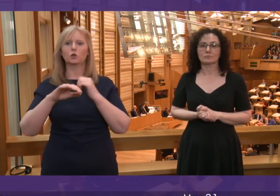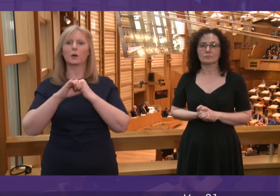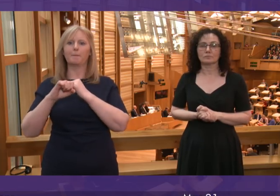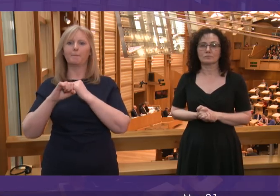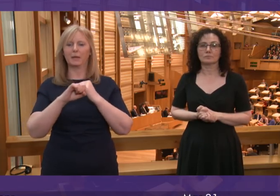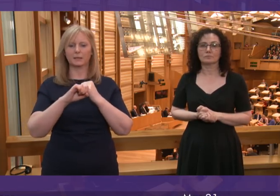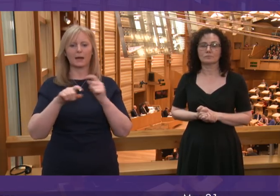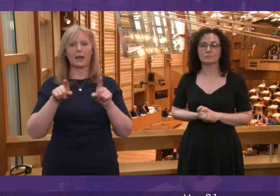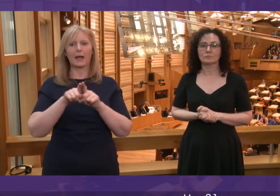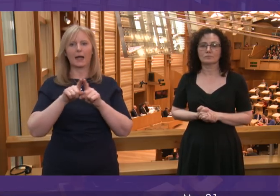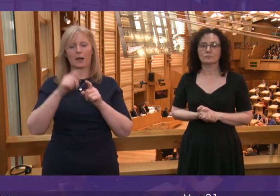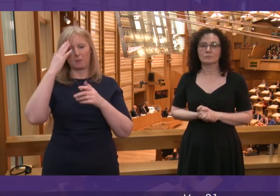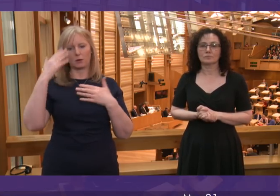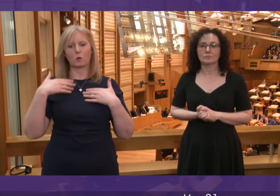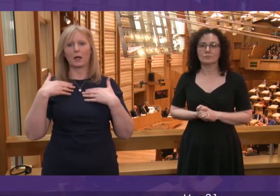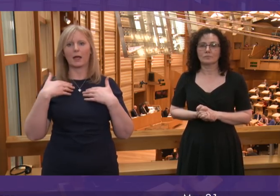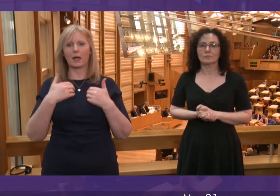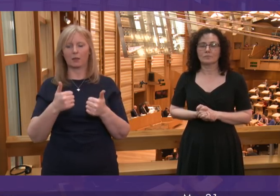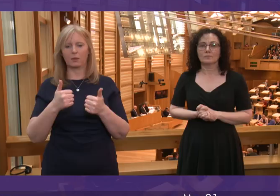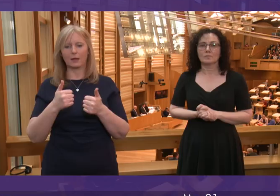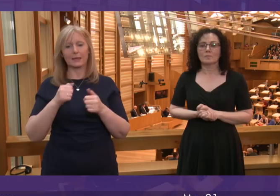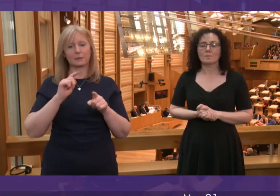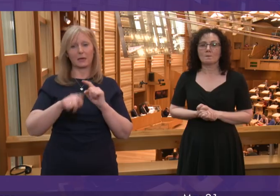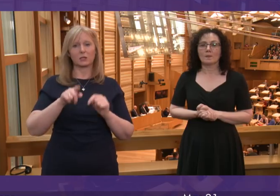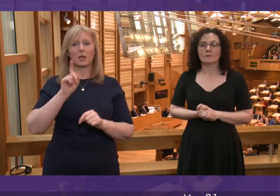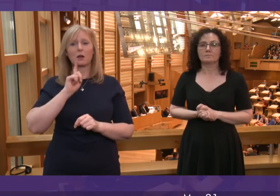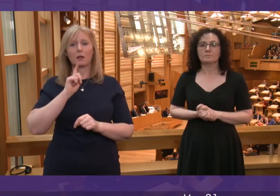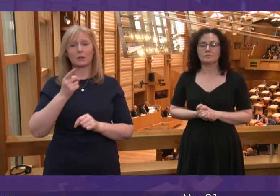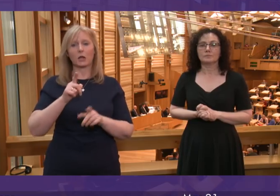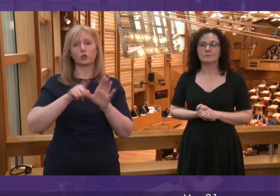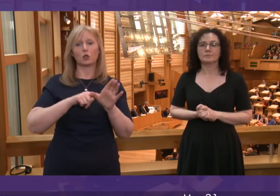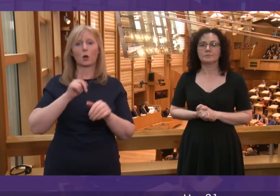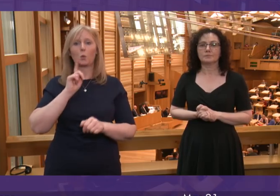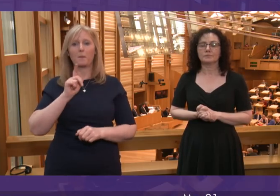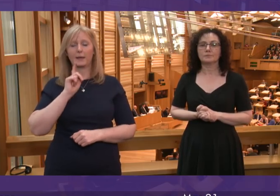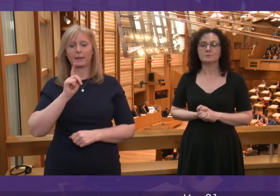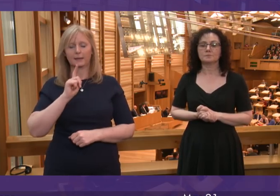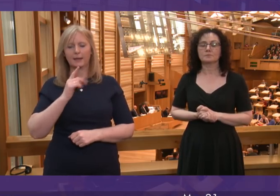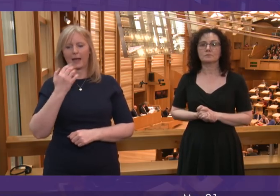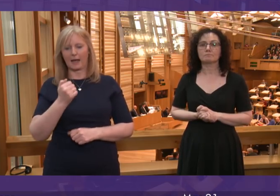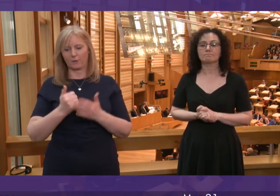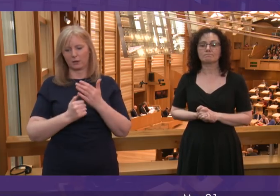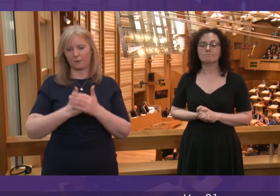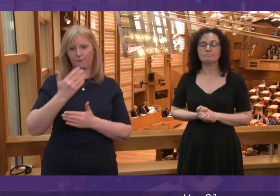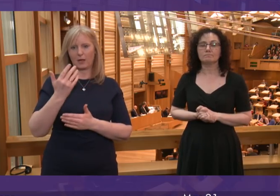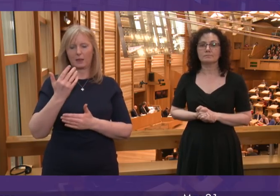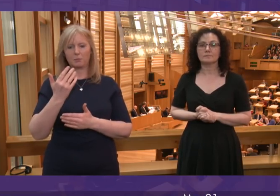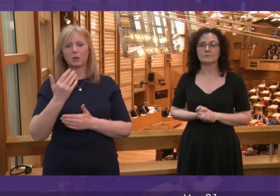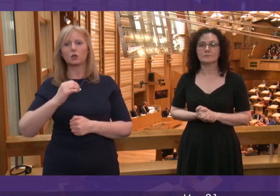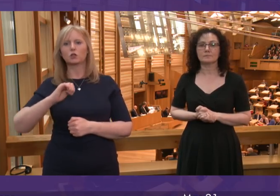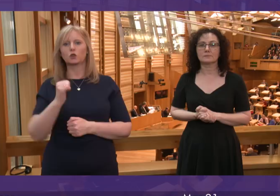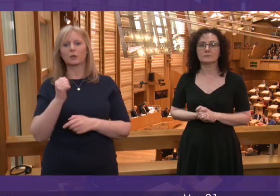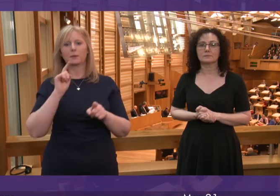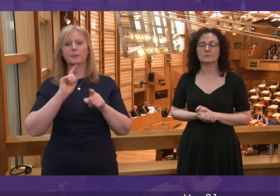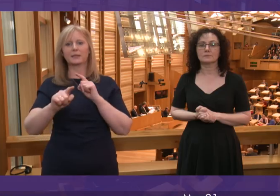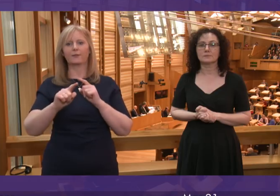lower mental wellbeing, particularly in girls and young women. We're also committed to developing and publishing Scotland-specific advice on